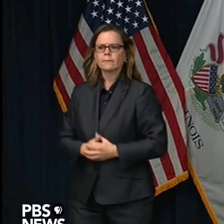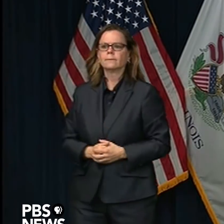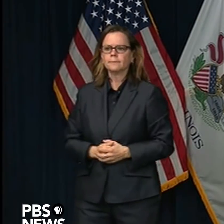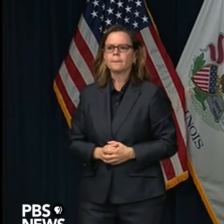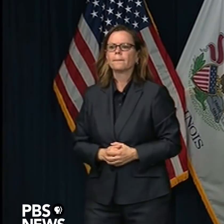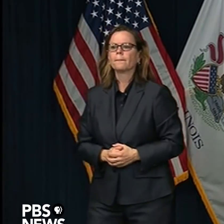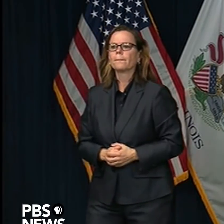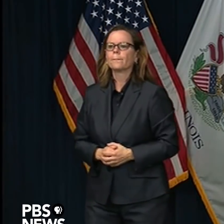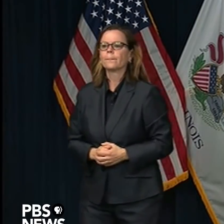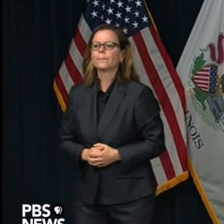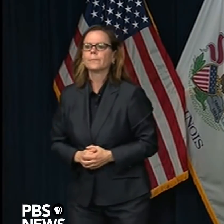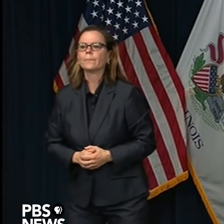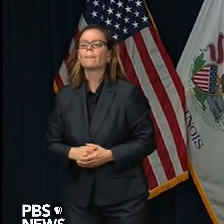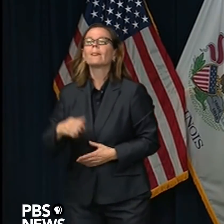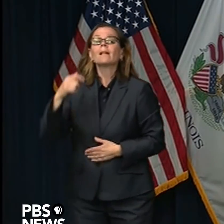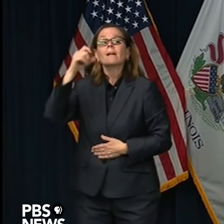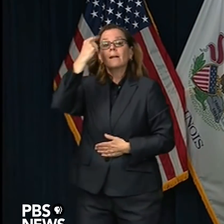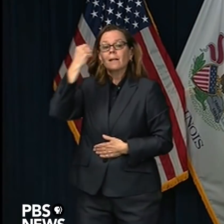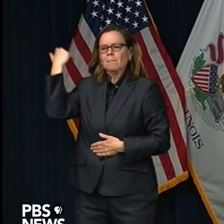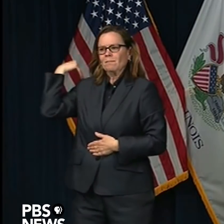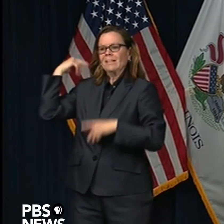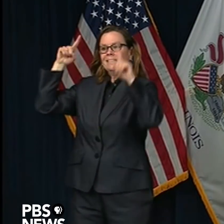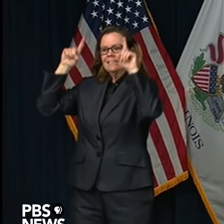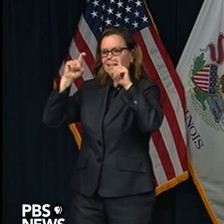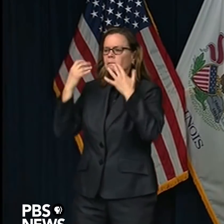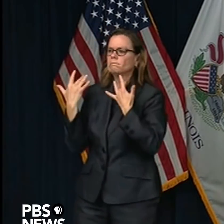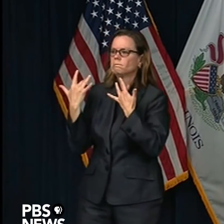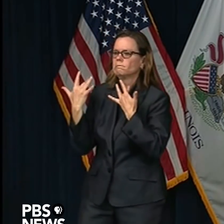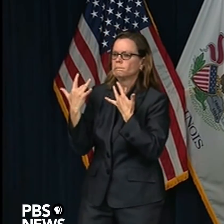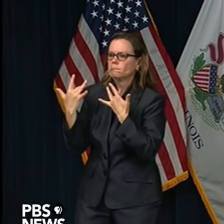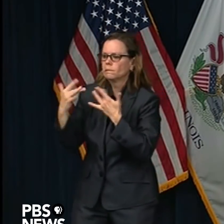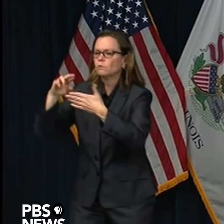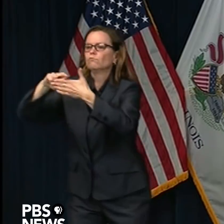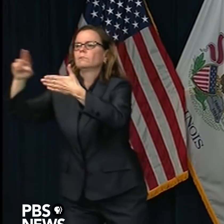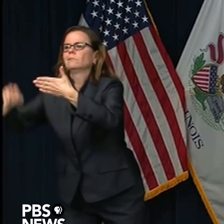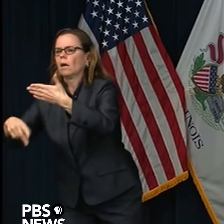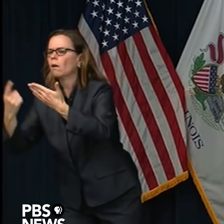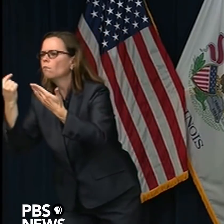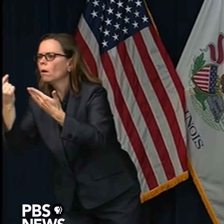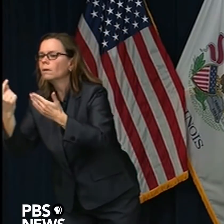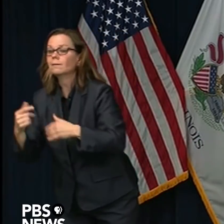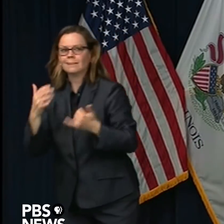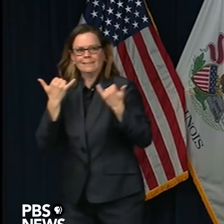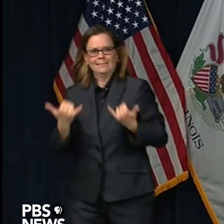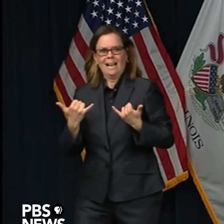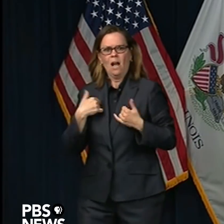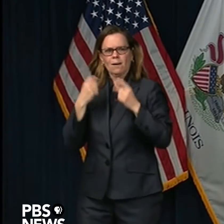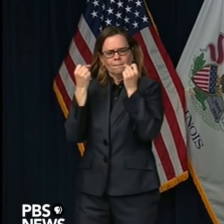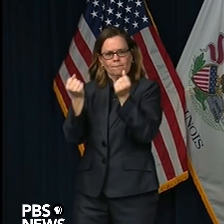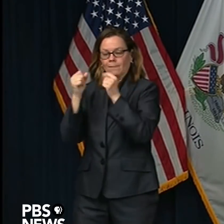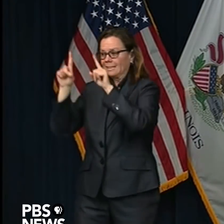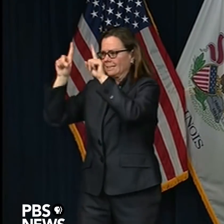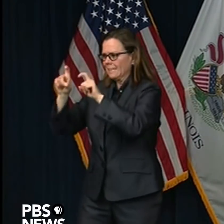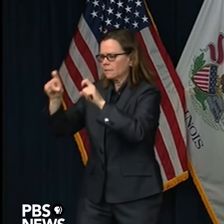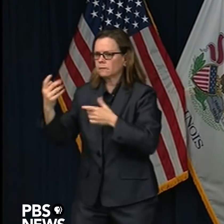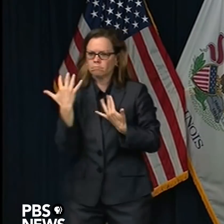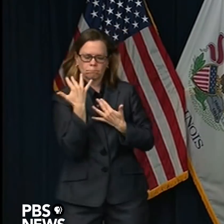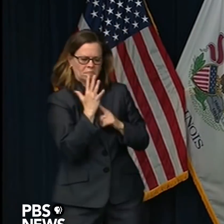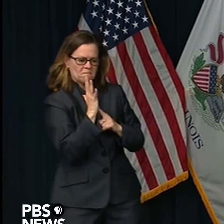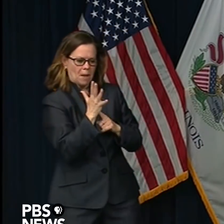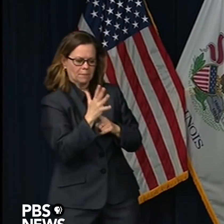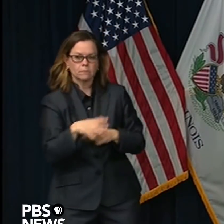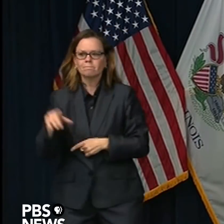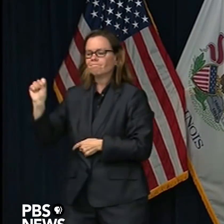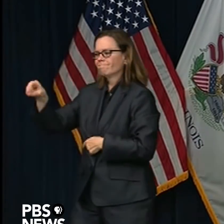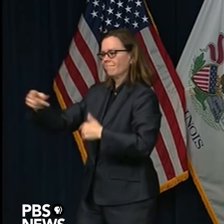we know we have significant issues like the African-American community. So those 15 machines that you heard me talk about yesterday that we're trying to get